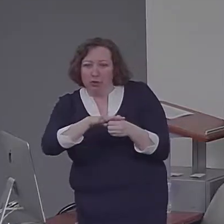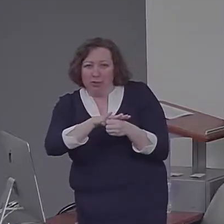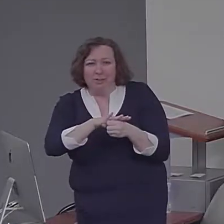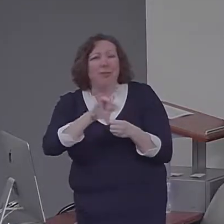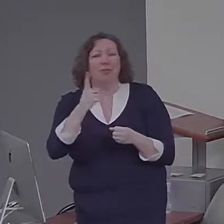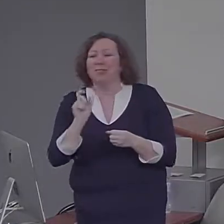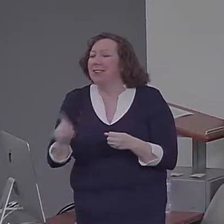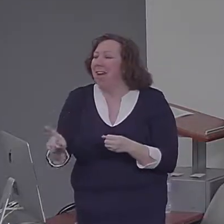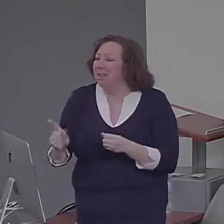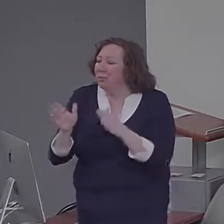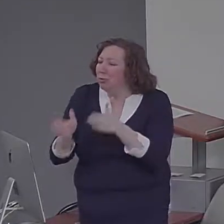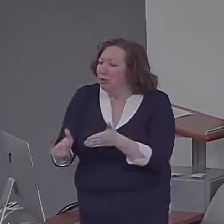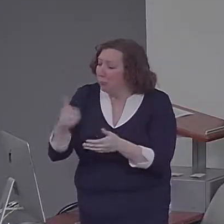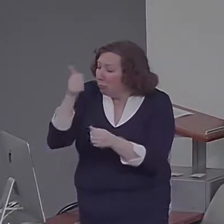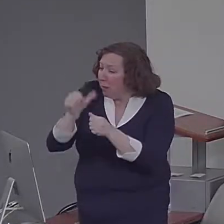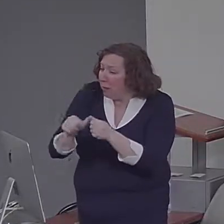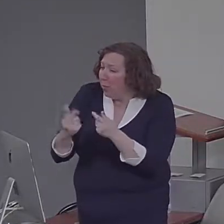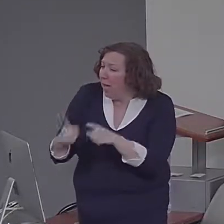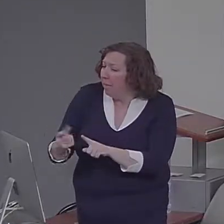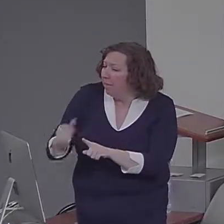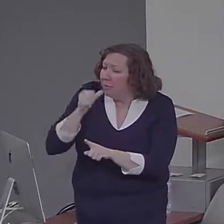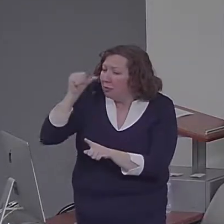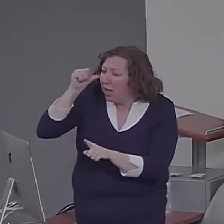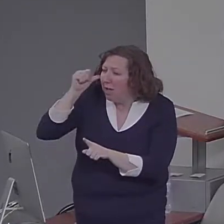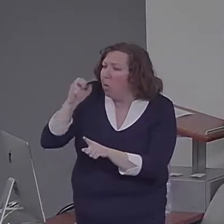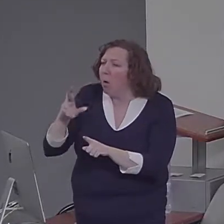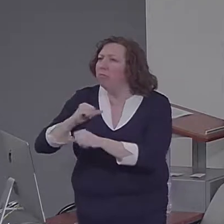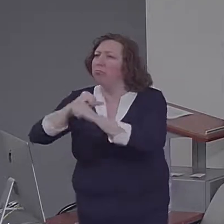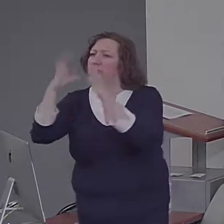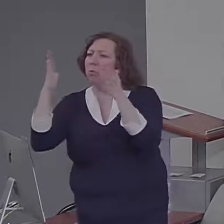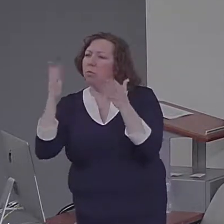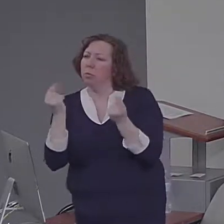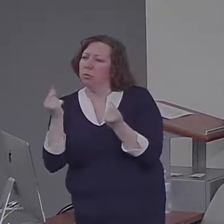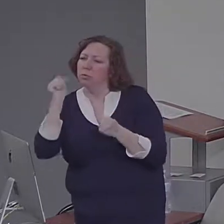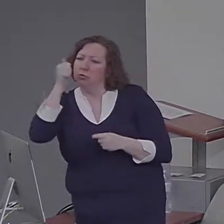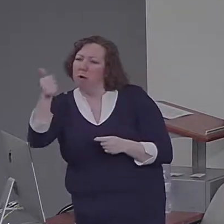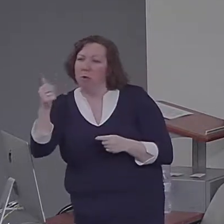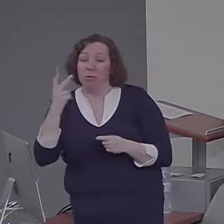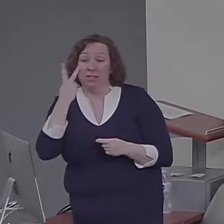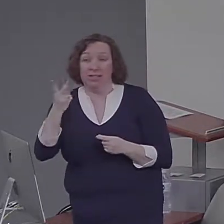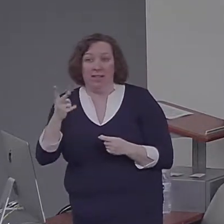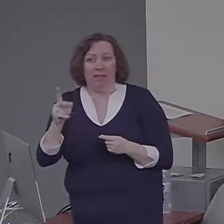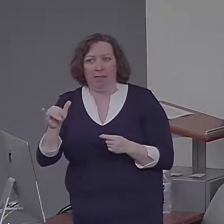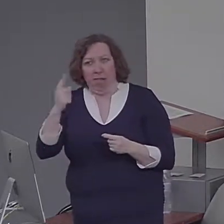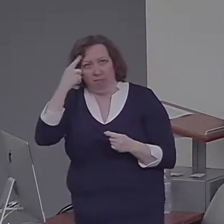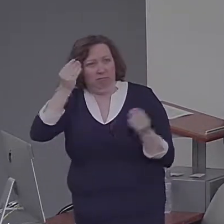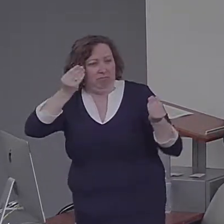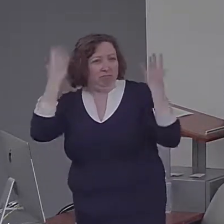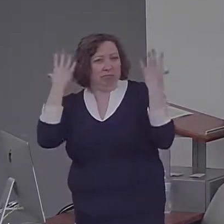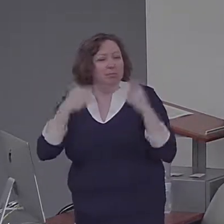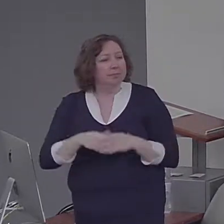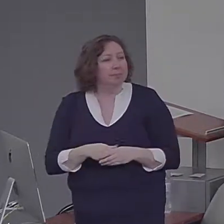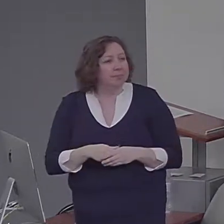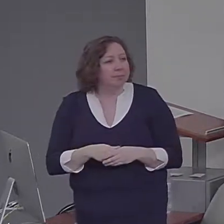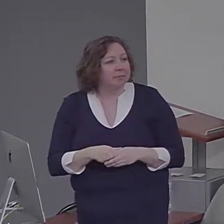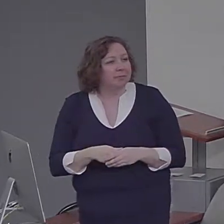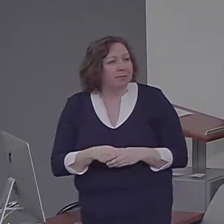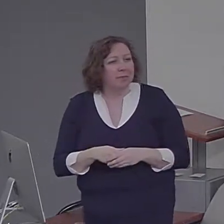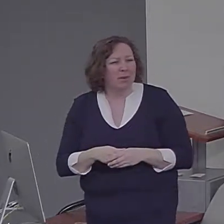and you'll see it. Okay, so linking back now to constructive memory, another thing that